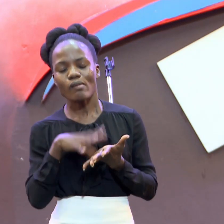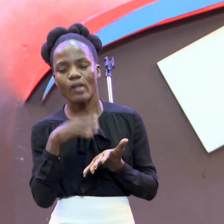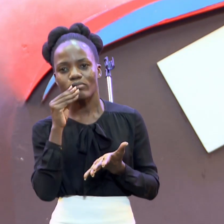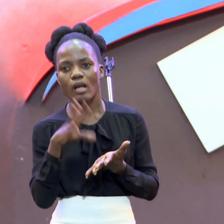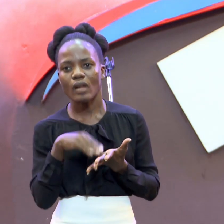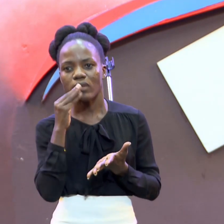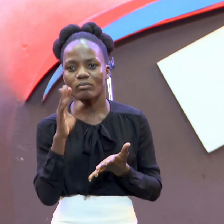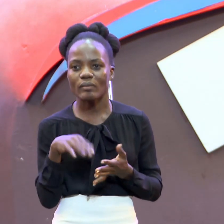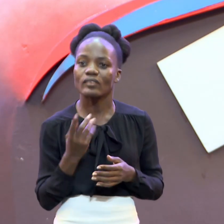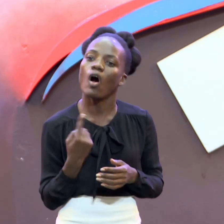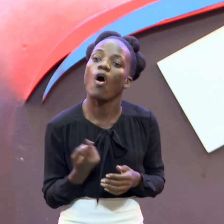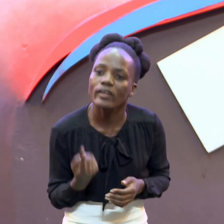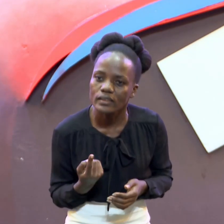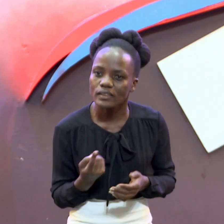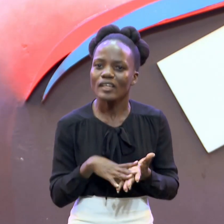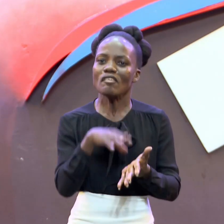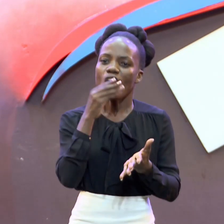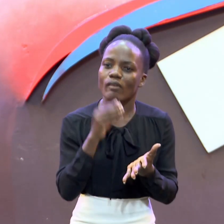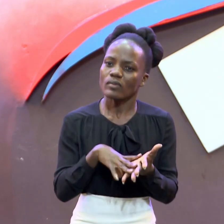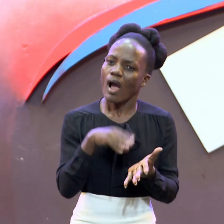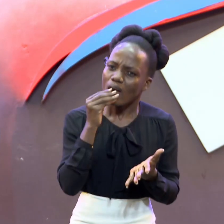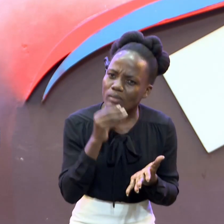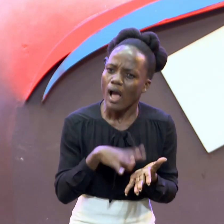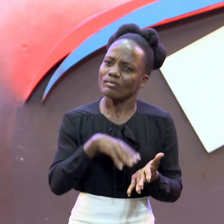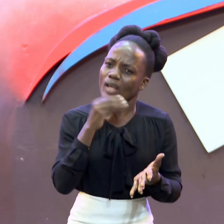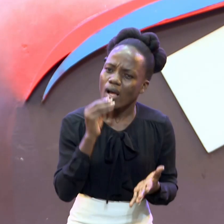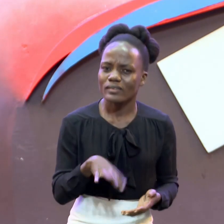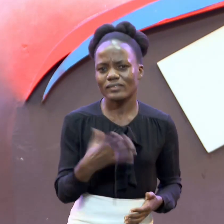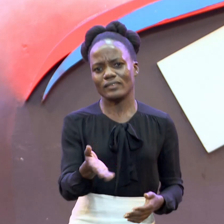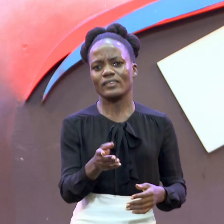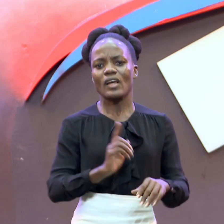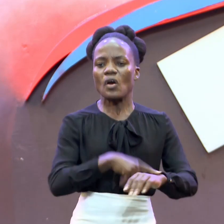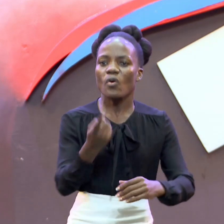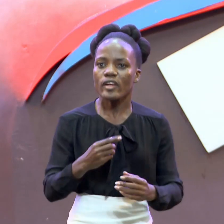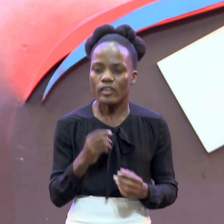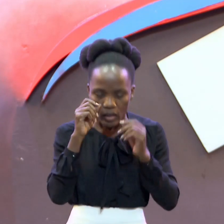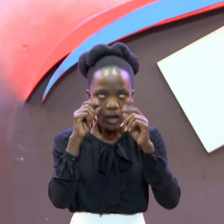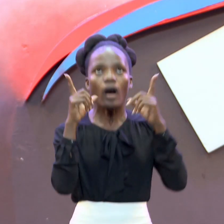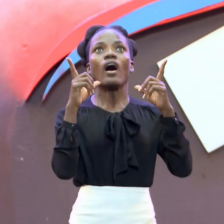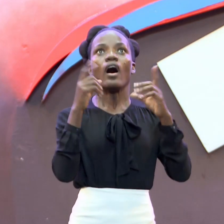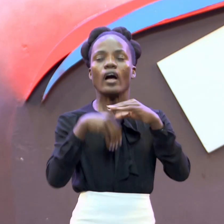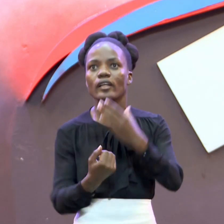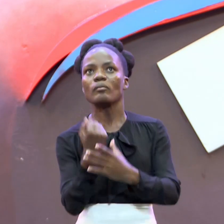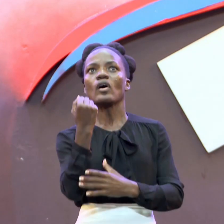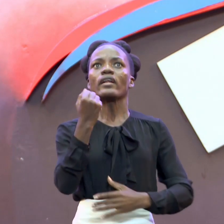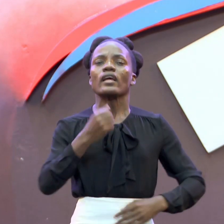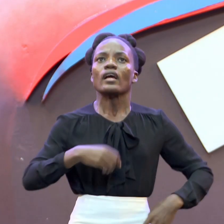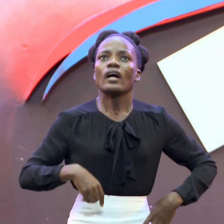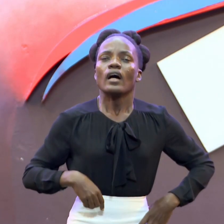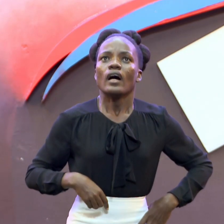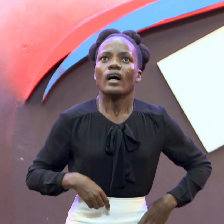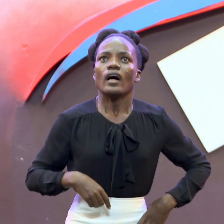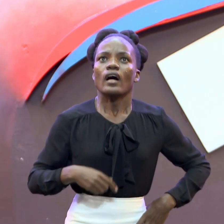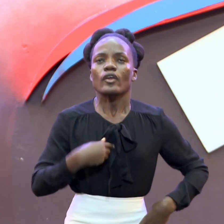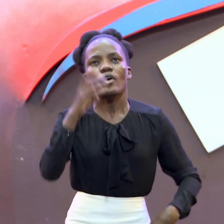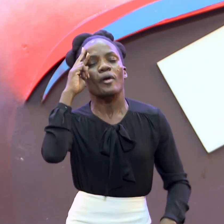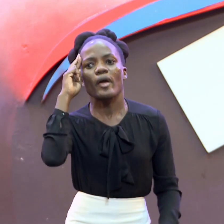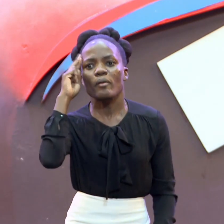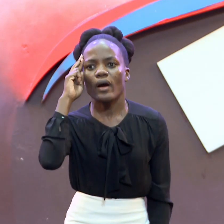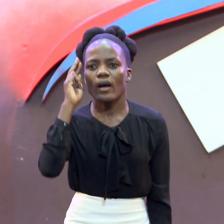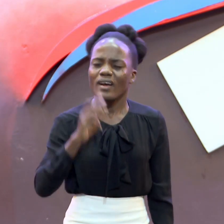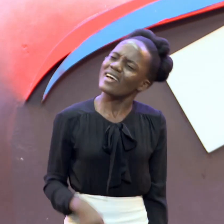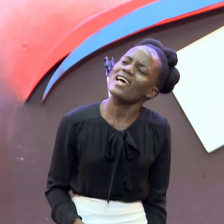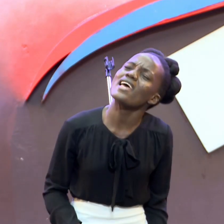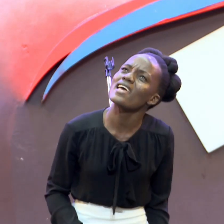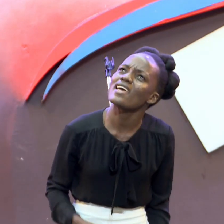You Meditate On Food The The Moment You Wake Up Like This You Are Like What